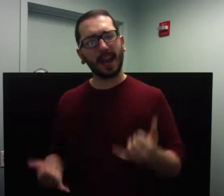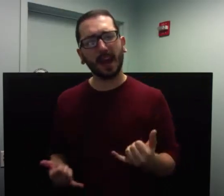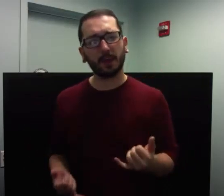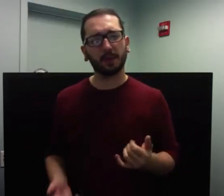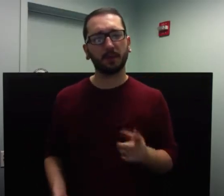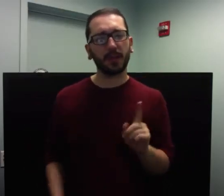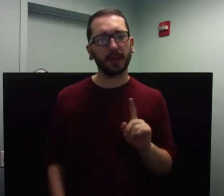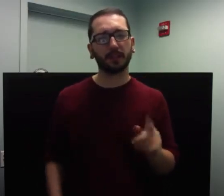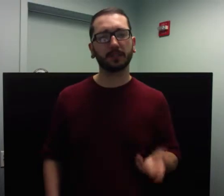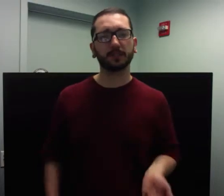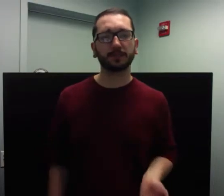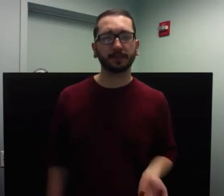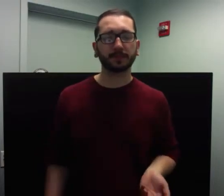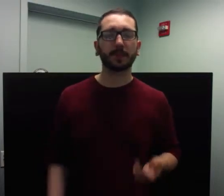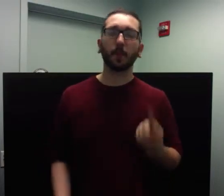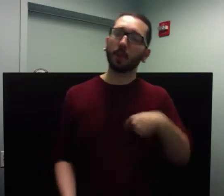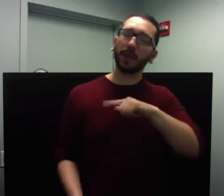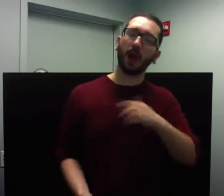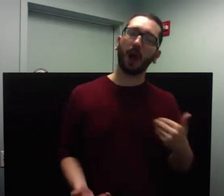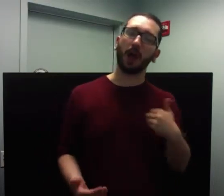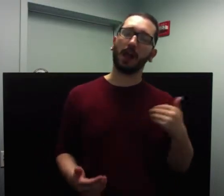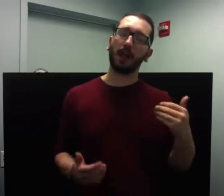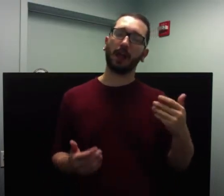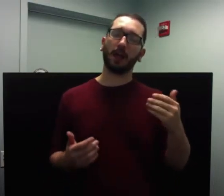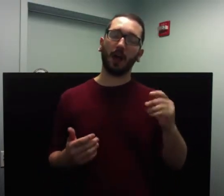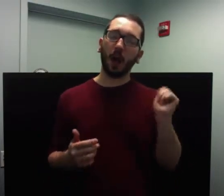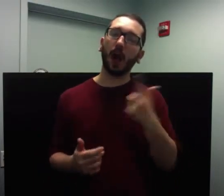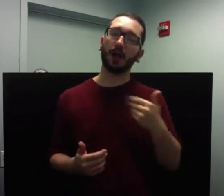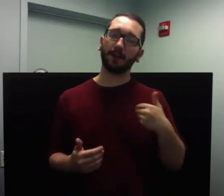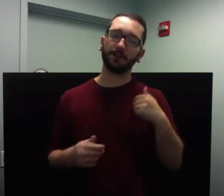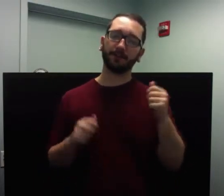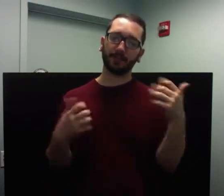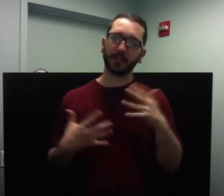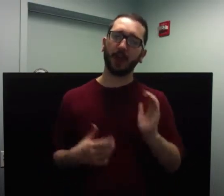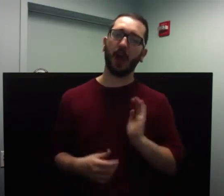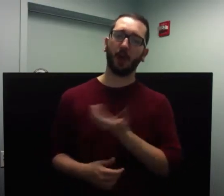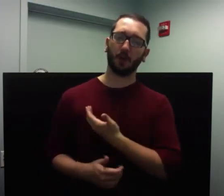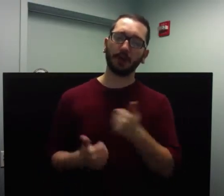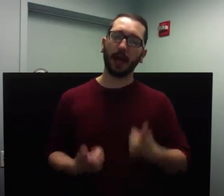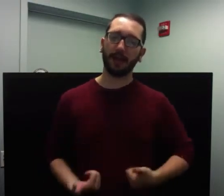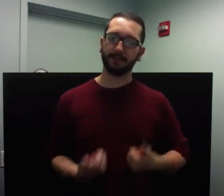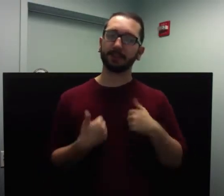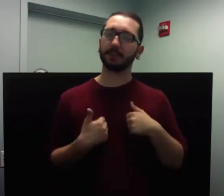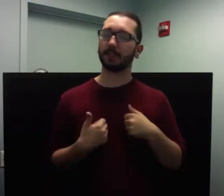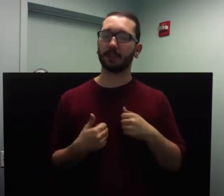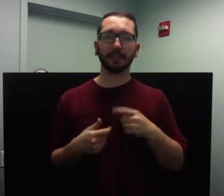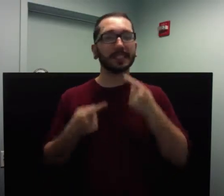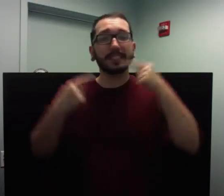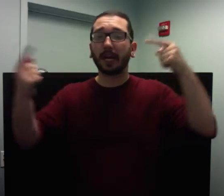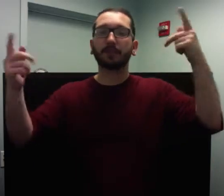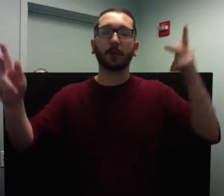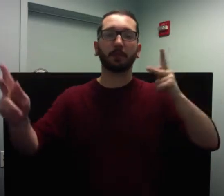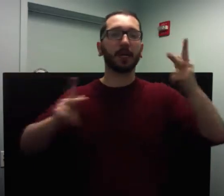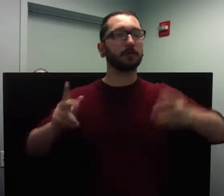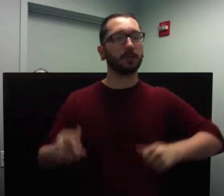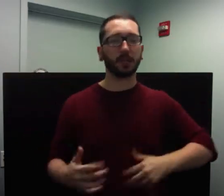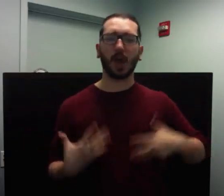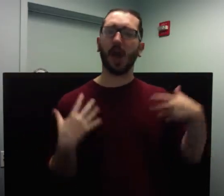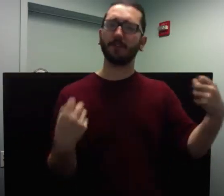We all have fear in our lives. Even the people who are very successful and self-confident who are out